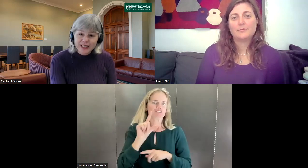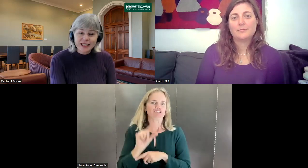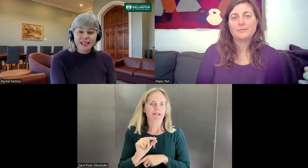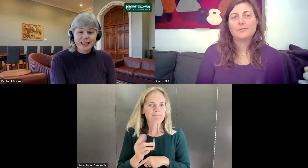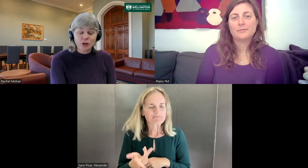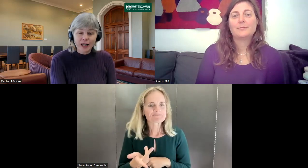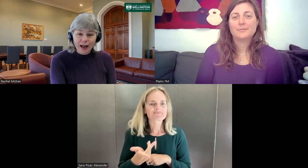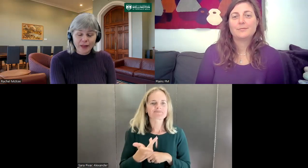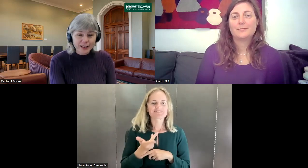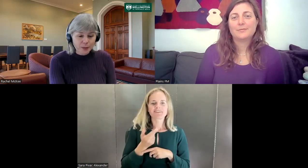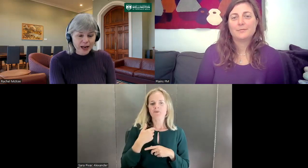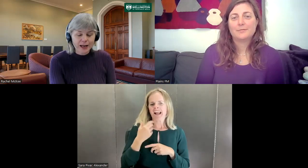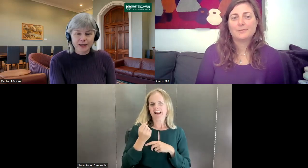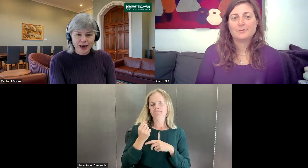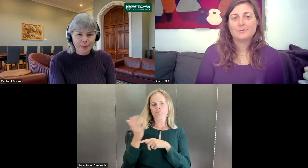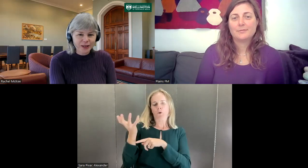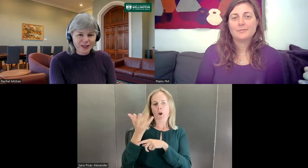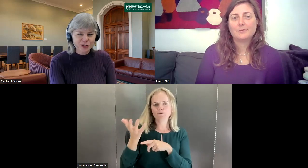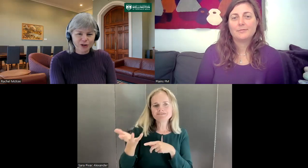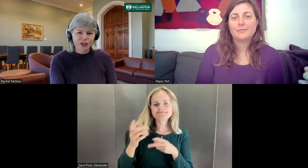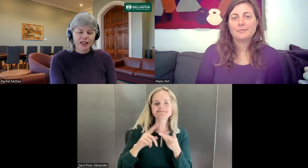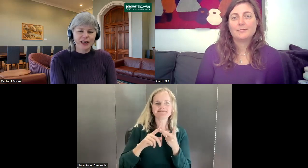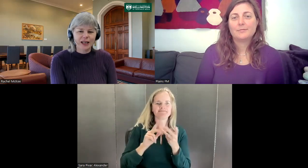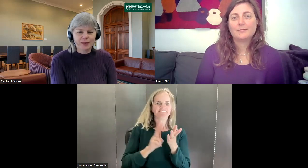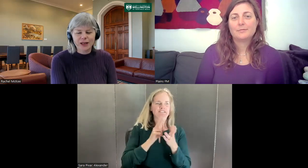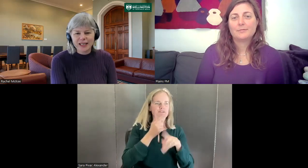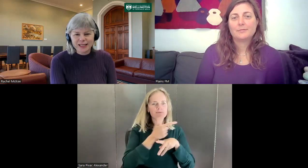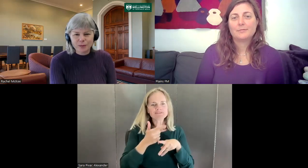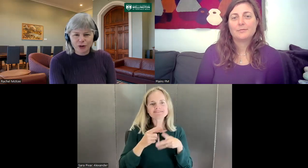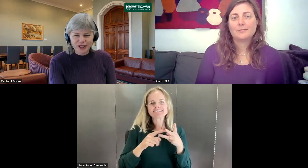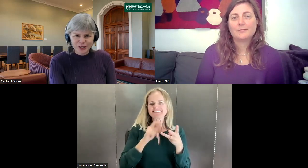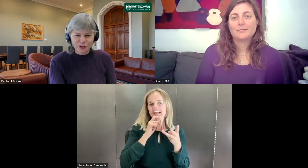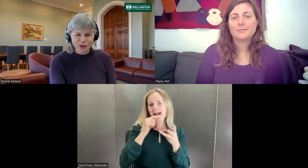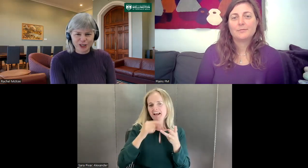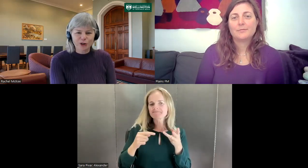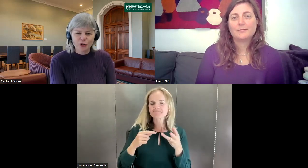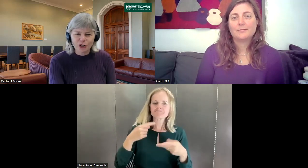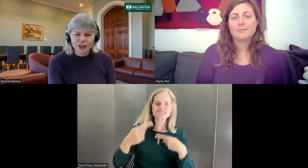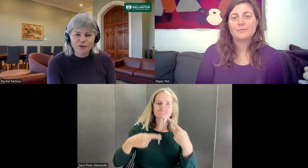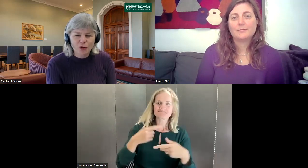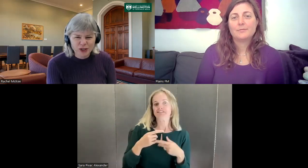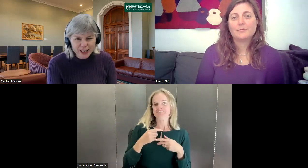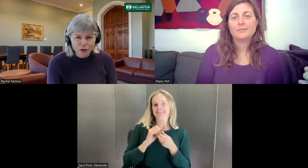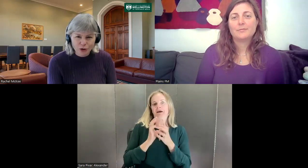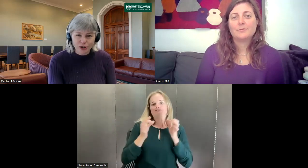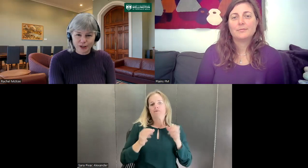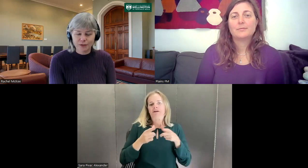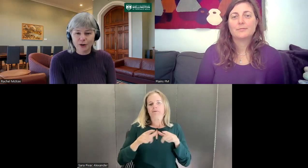that's needed to allow that to happen. It's not an easy process. There's a lot of costs involved, technical costs involved